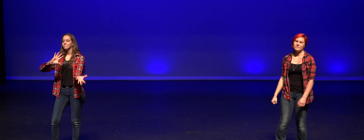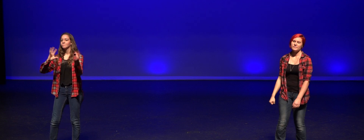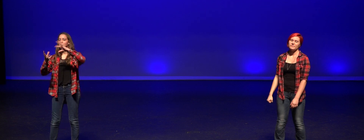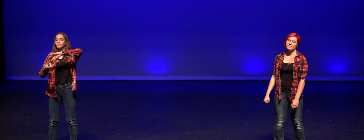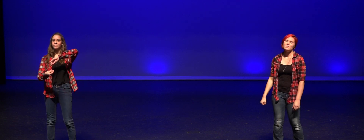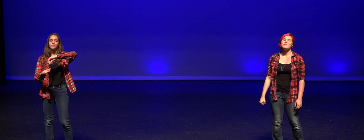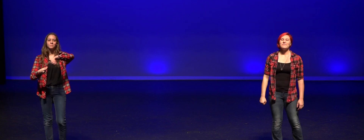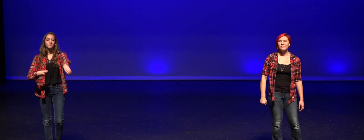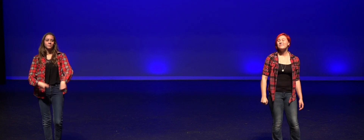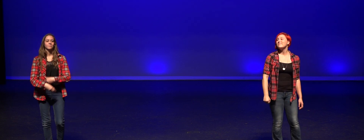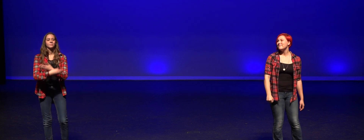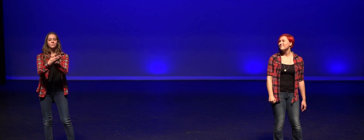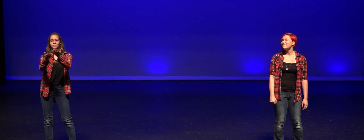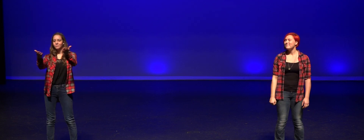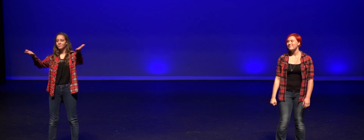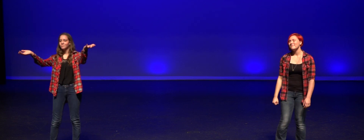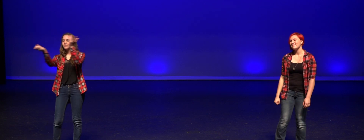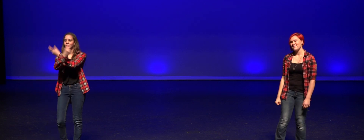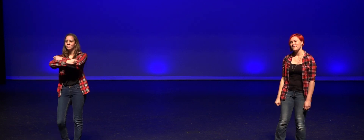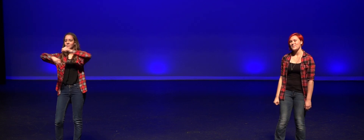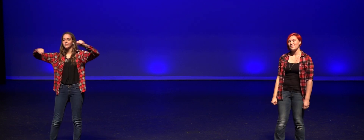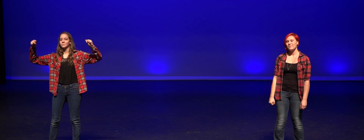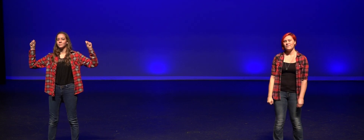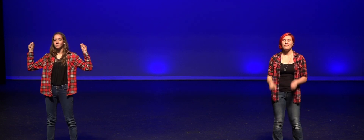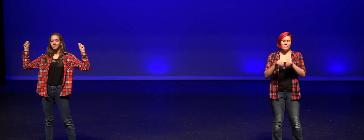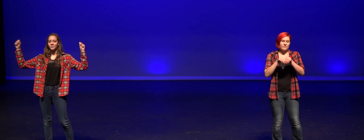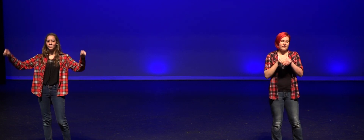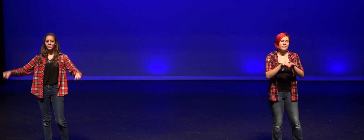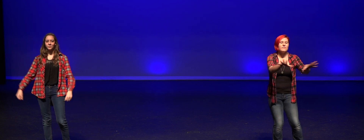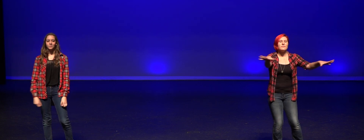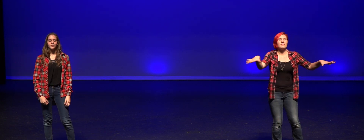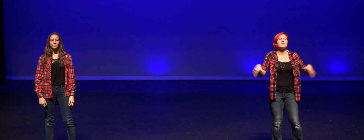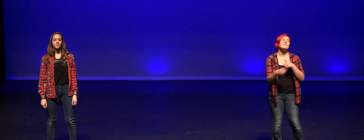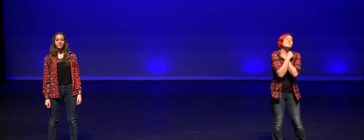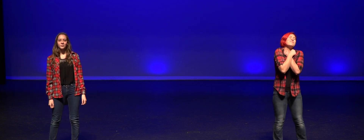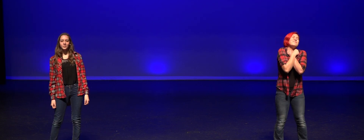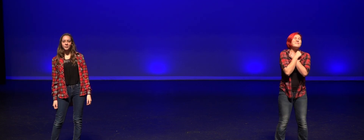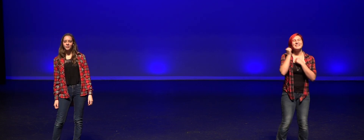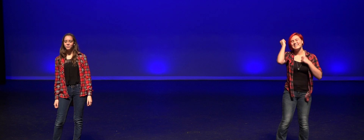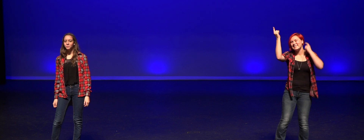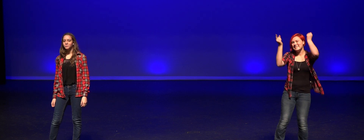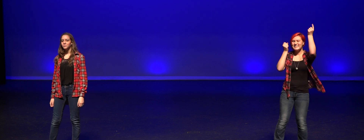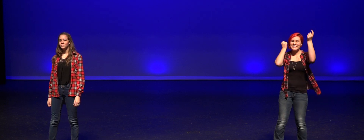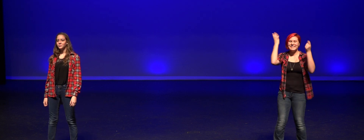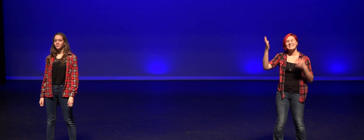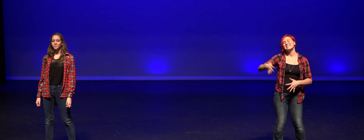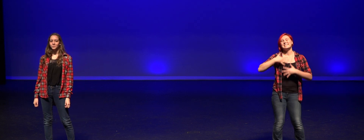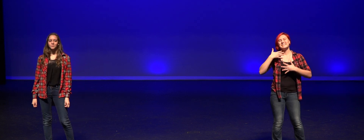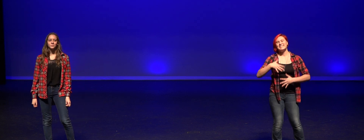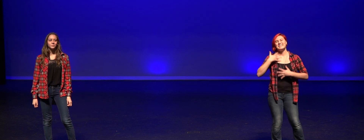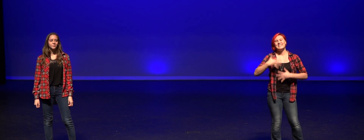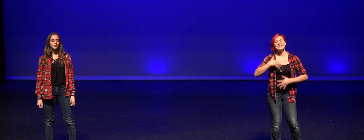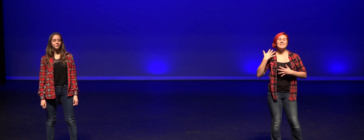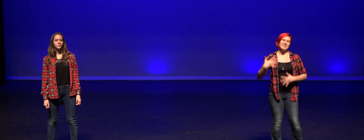let's all get together We can all be free spread Love and understanding, positivity